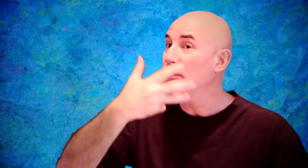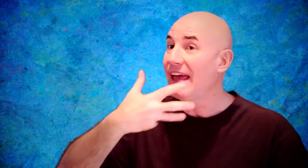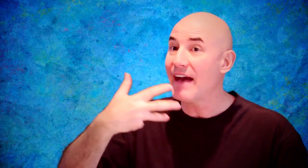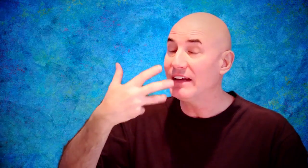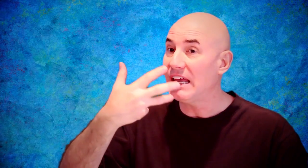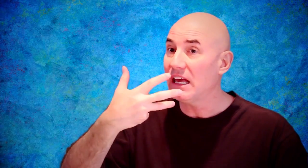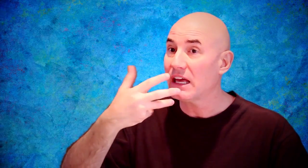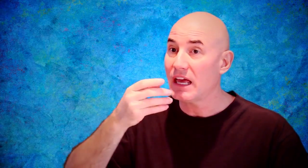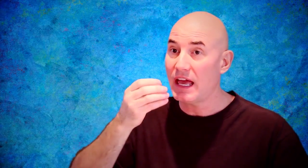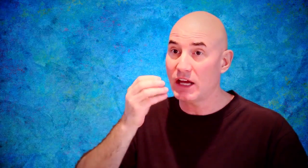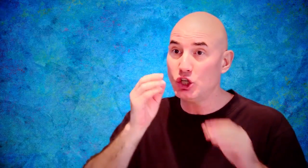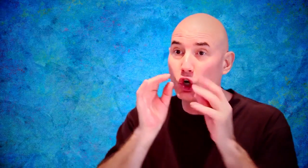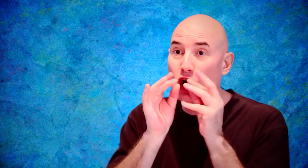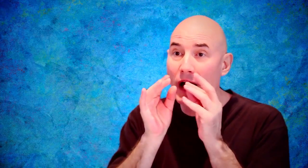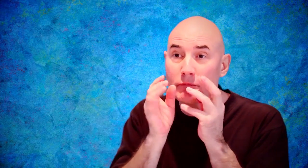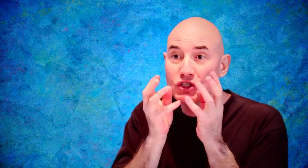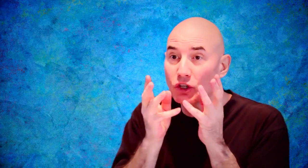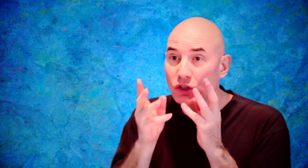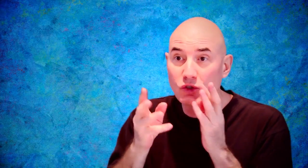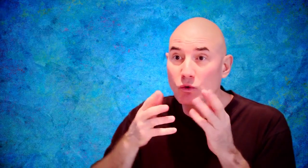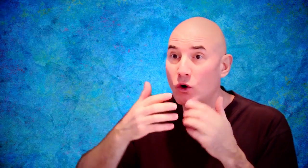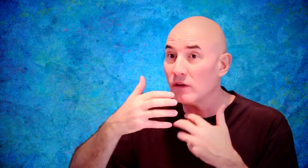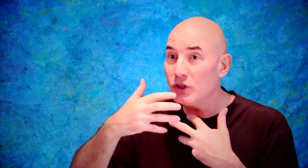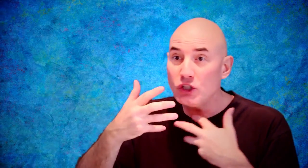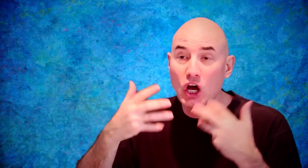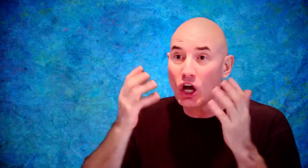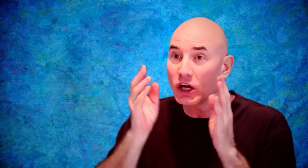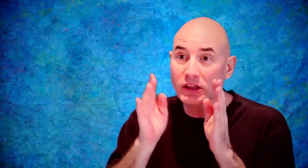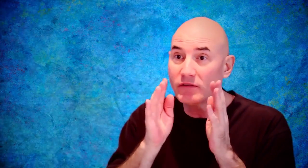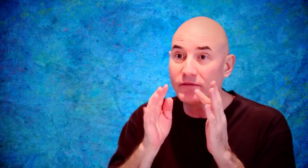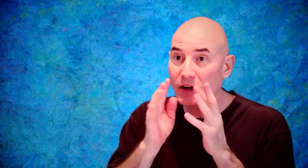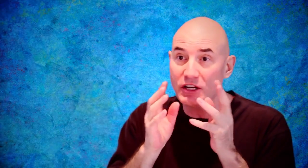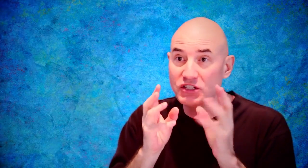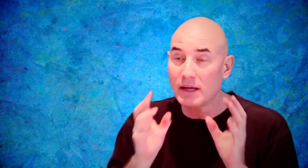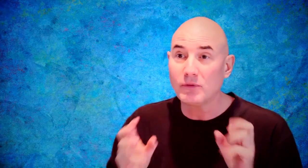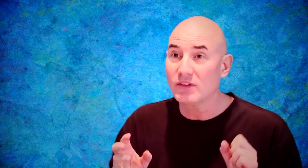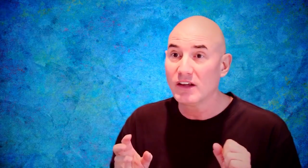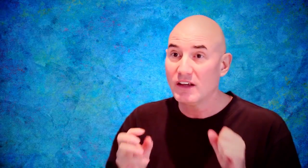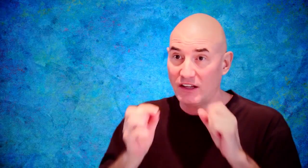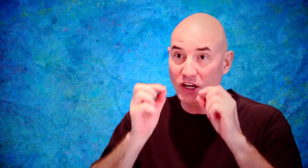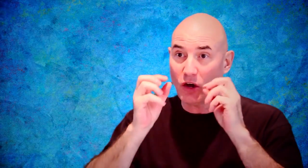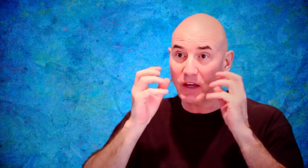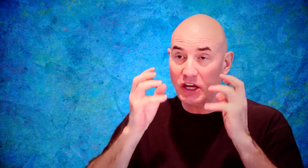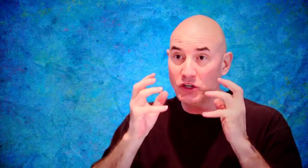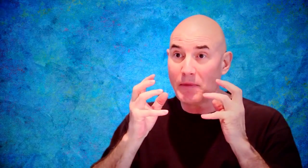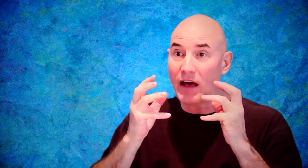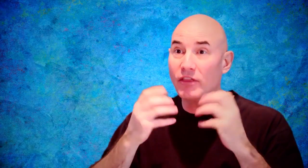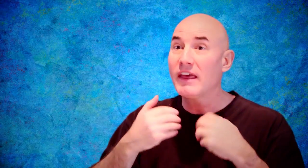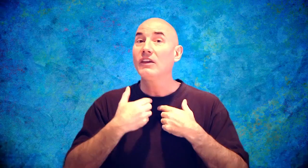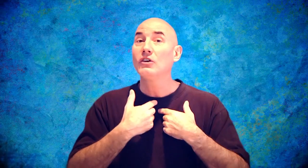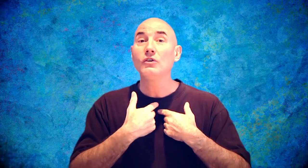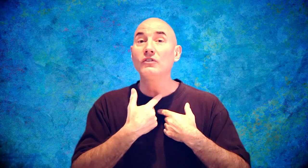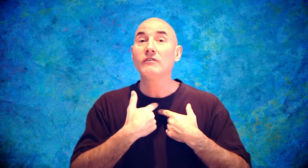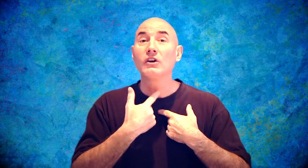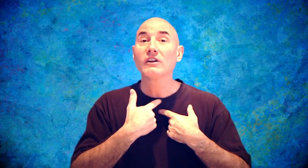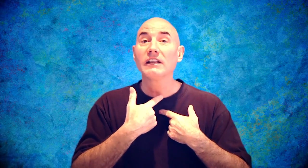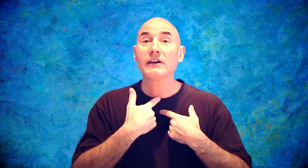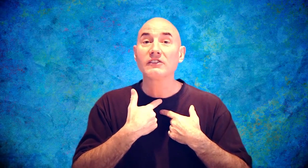cavity and your embouchure control of your tongue and the various shapes, you know, in your mouth, your use of your larynx